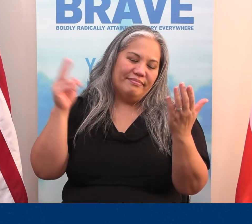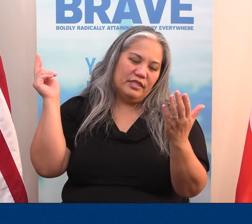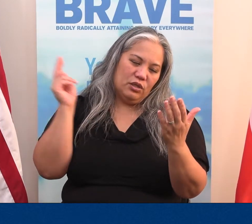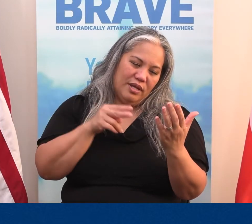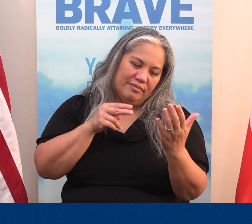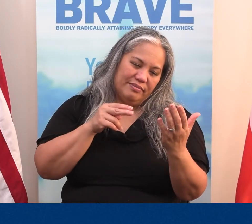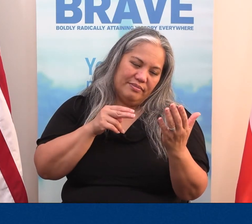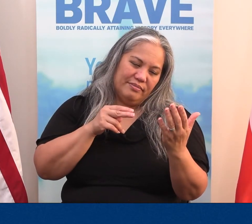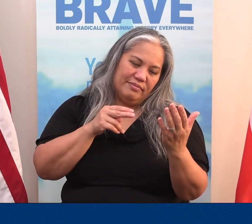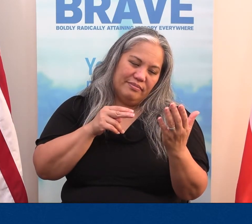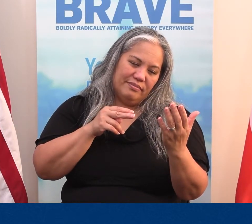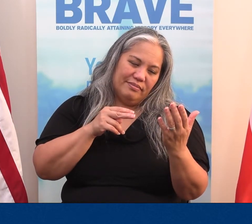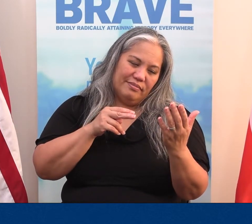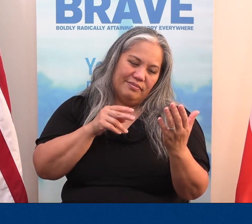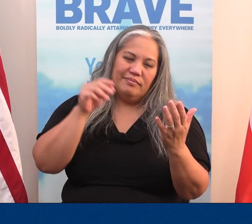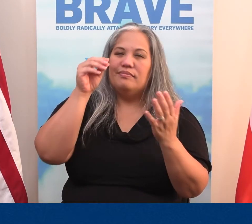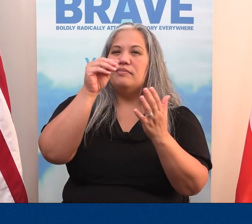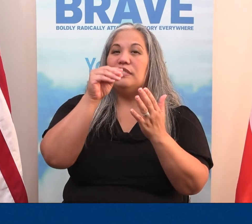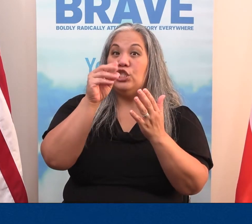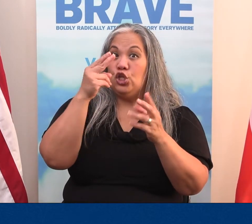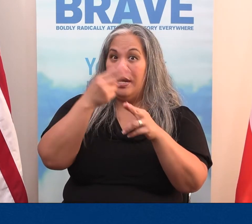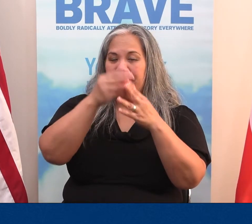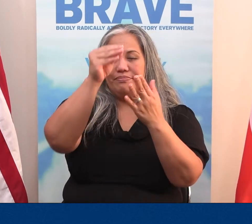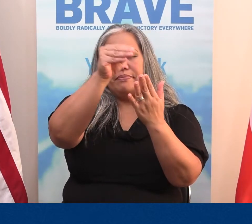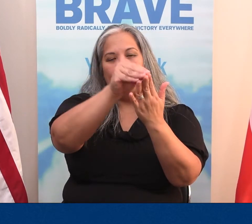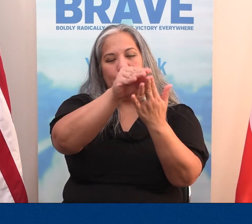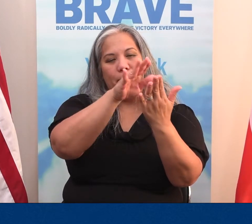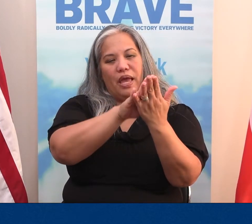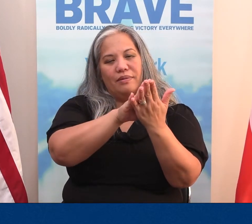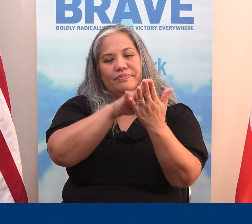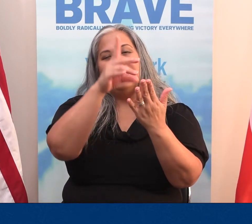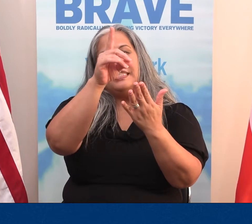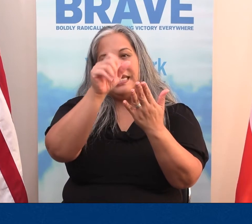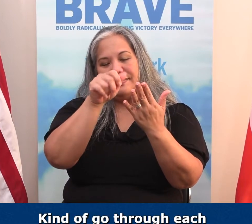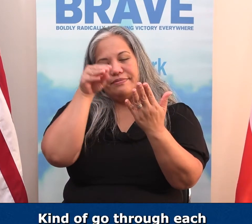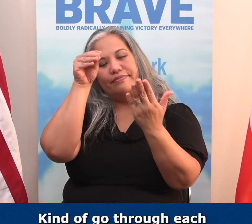and you look at it, write your name, date it,